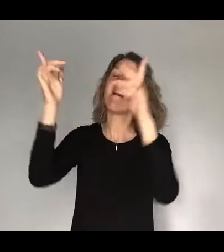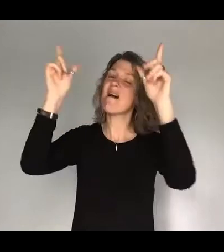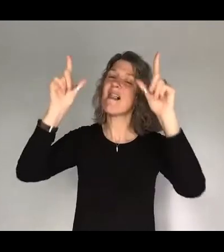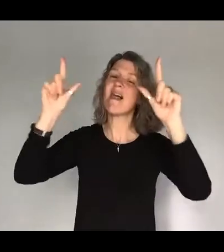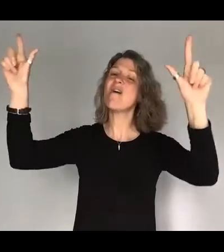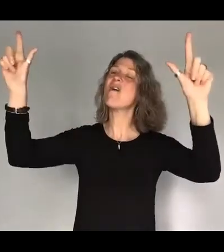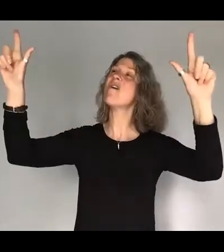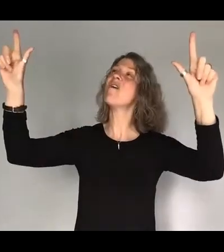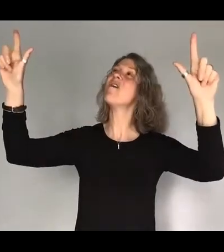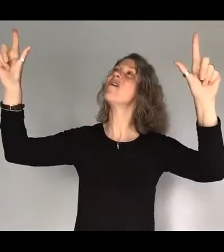Lord.